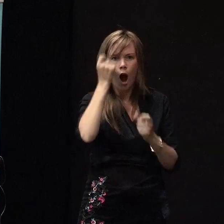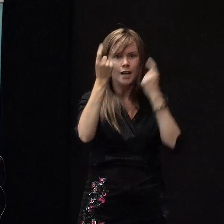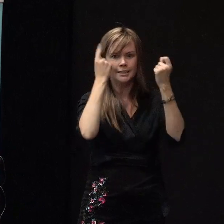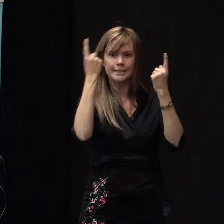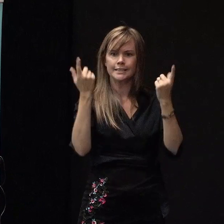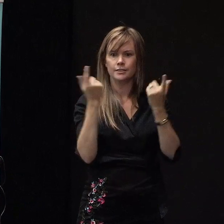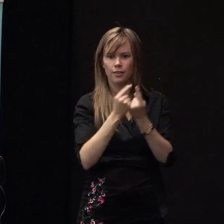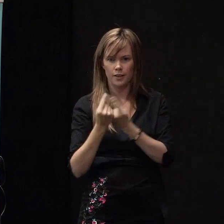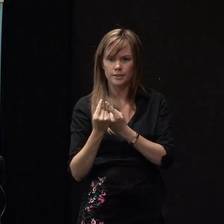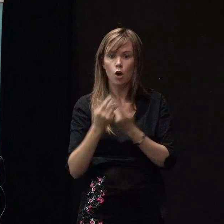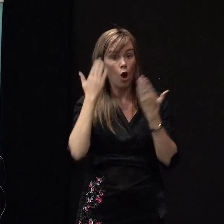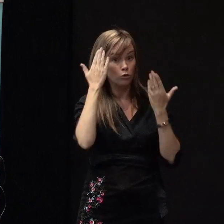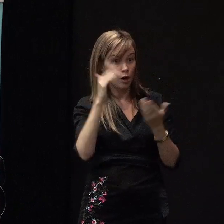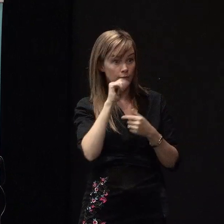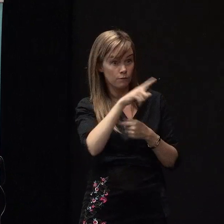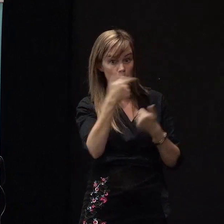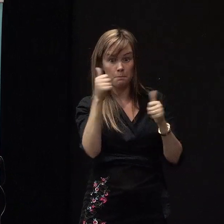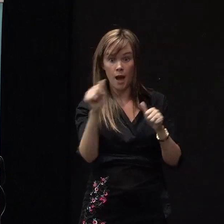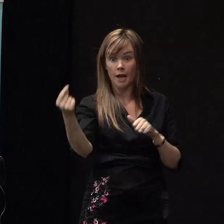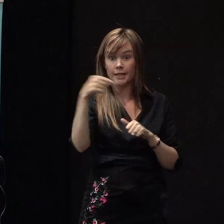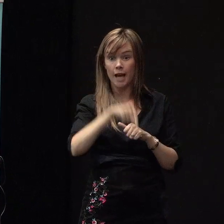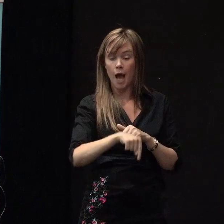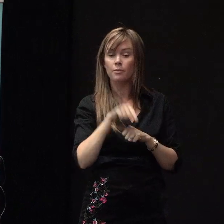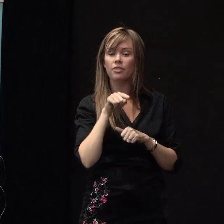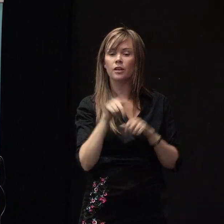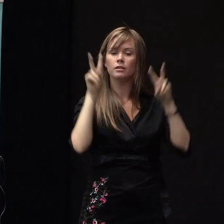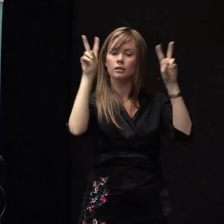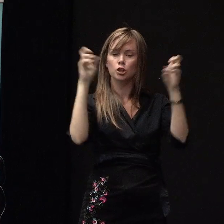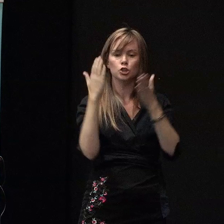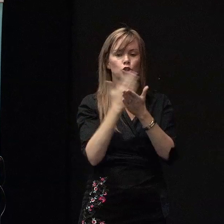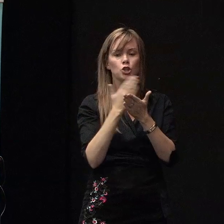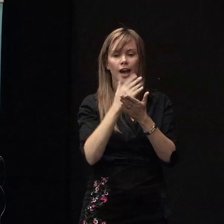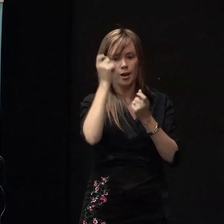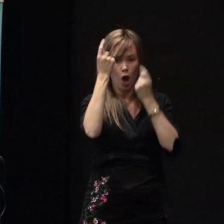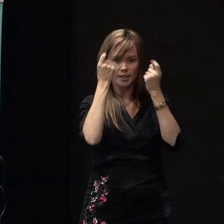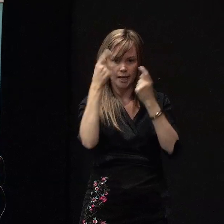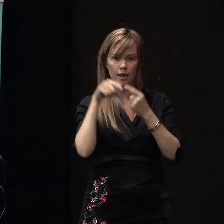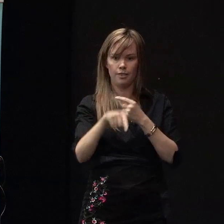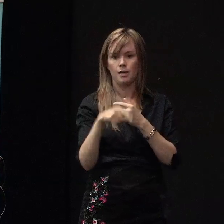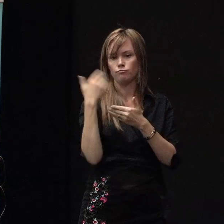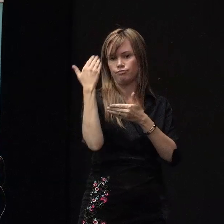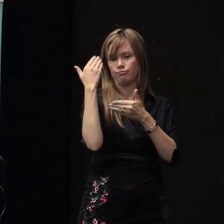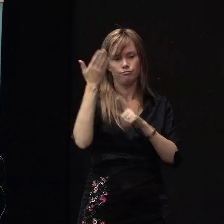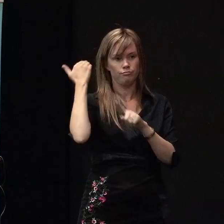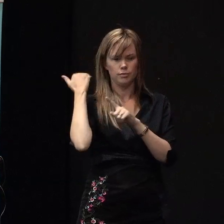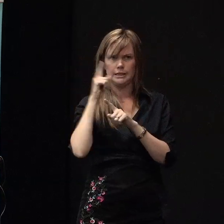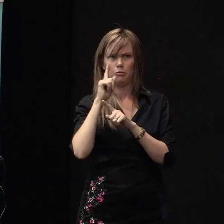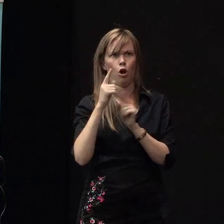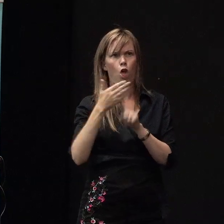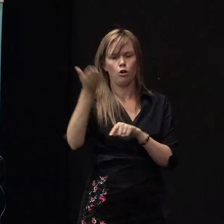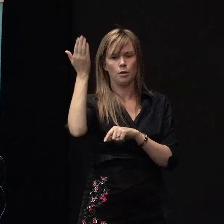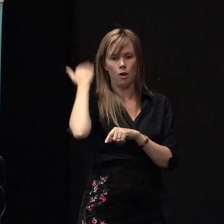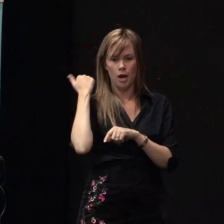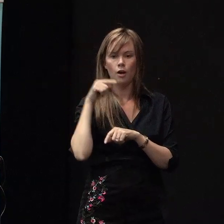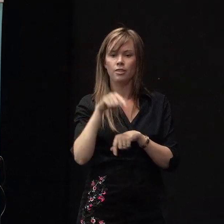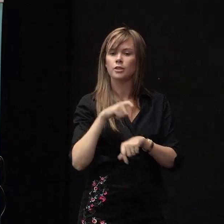I don't know if any of you came to the Share an Idea sessions that were here. It seems a long time ago now. There was a kind of